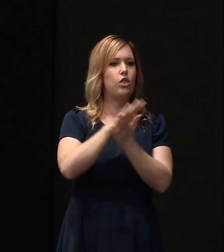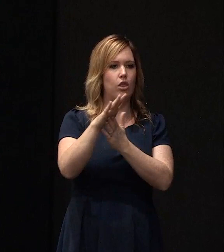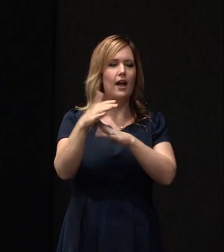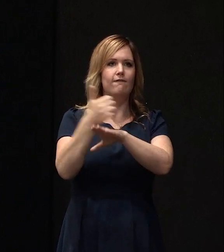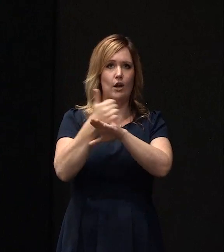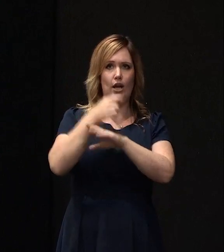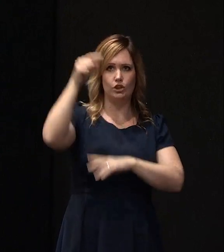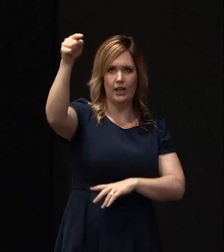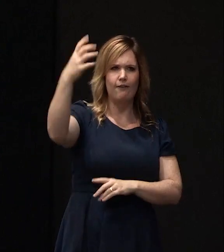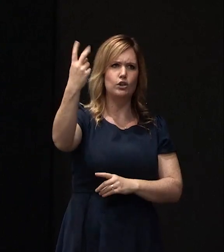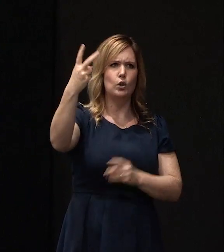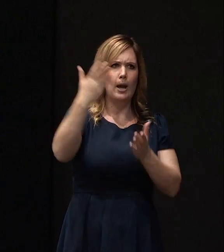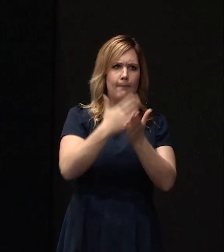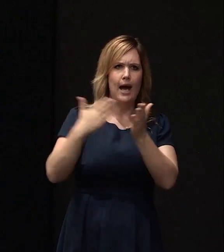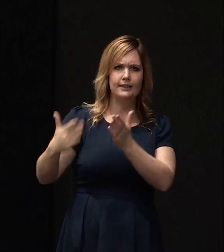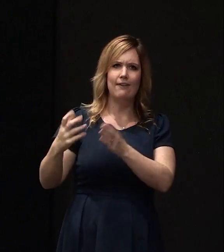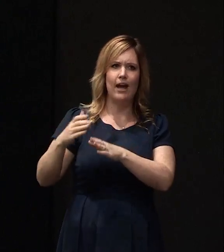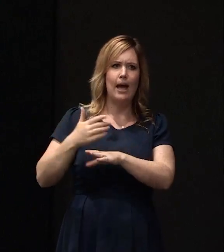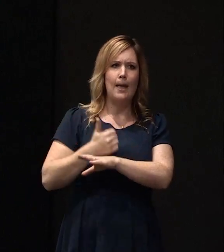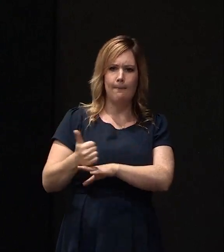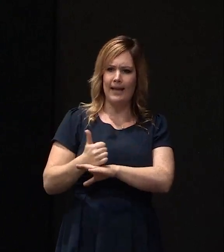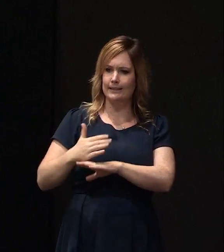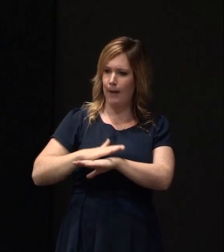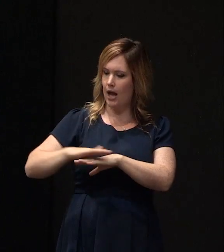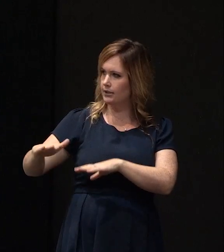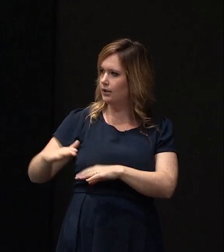Foundation, which is in two parts. There's a base part, so to speak.